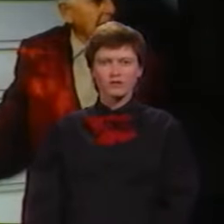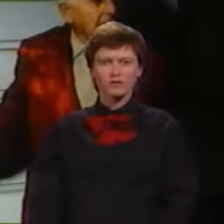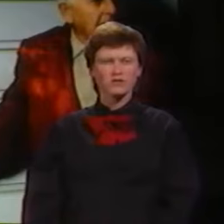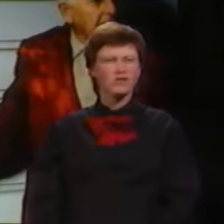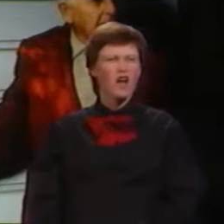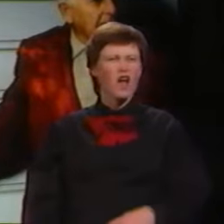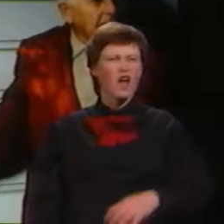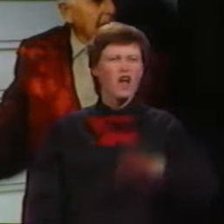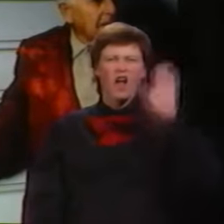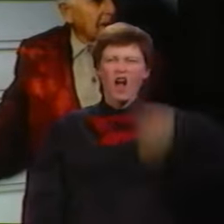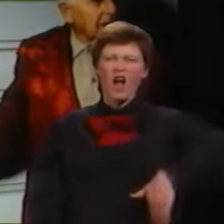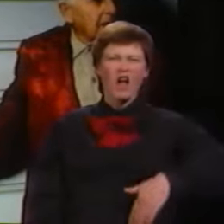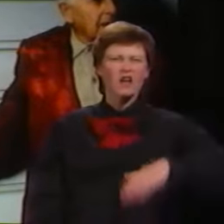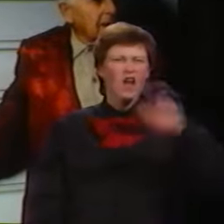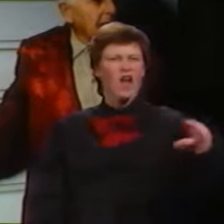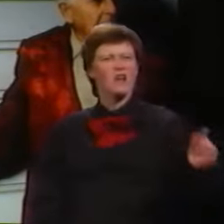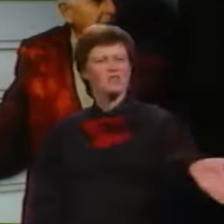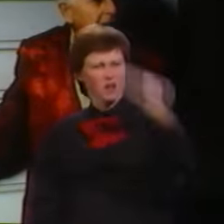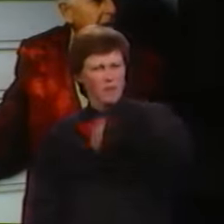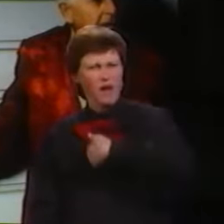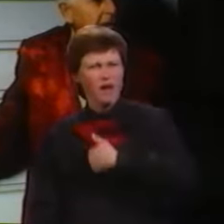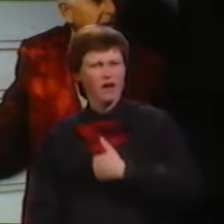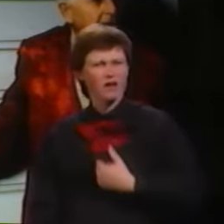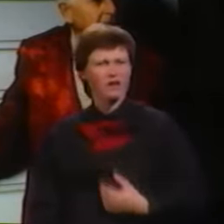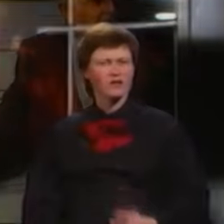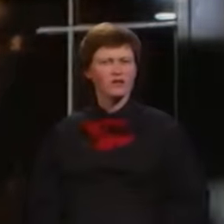Hey, hey, you. Come back here.